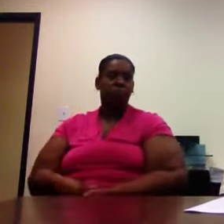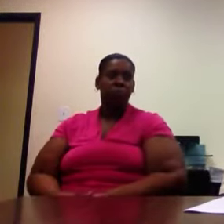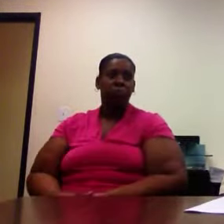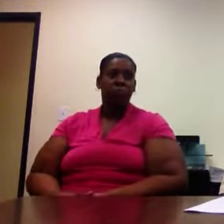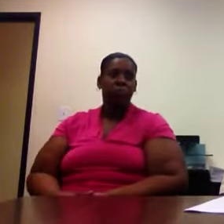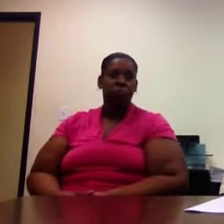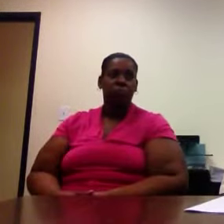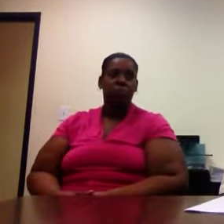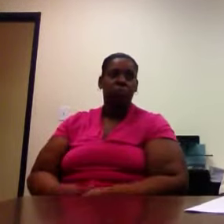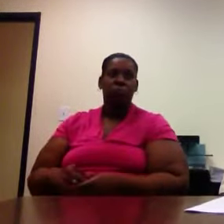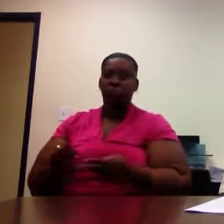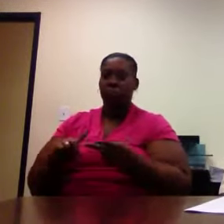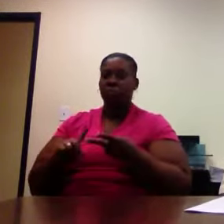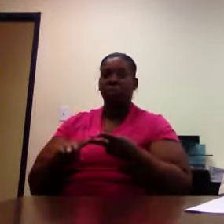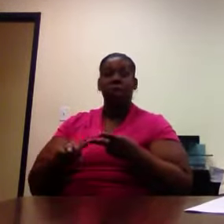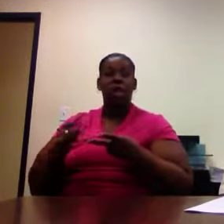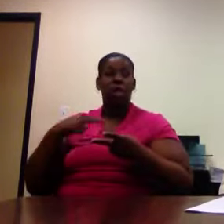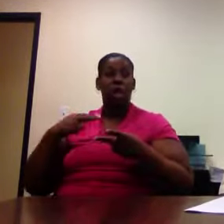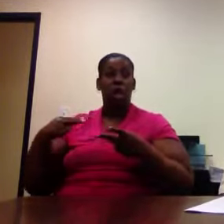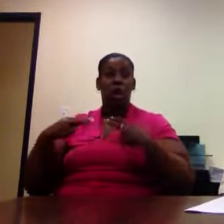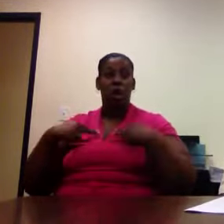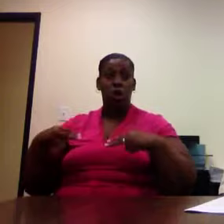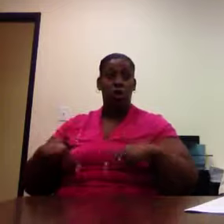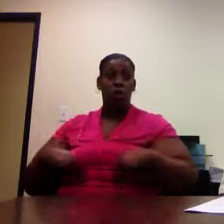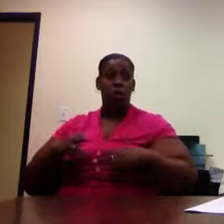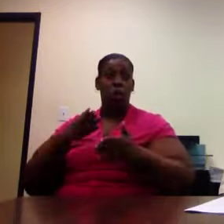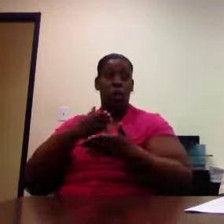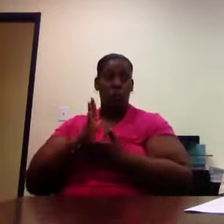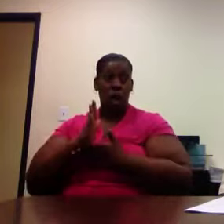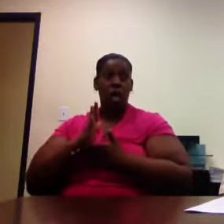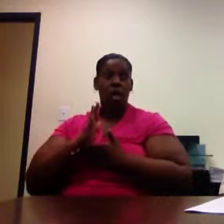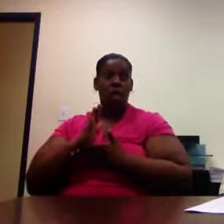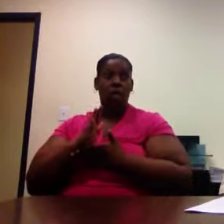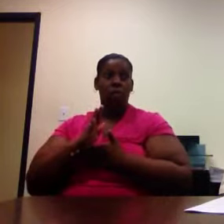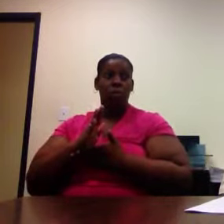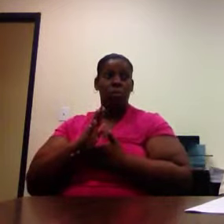Number two, the Human Rights Committee meets quarterly to review complaints.